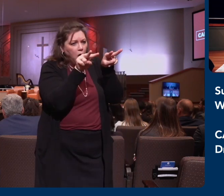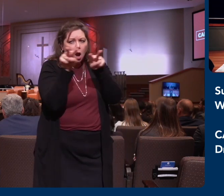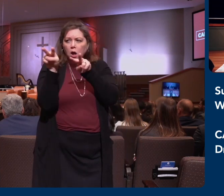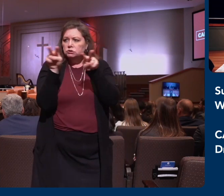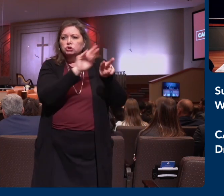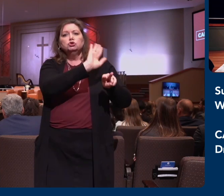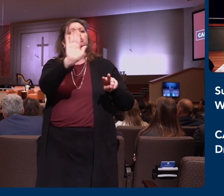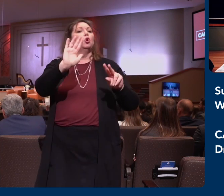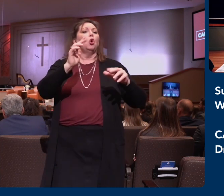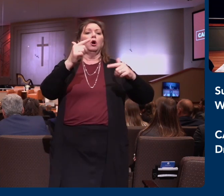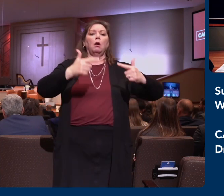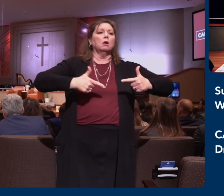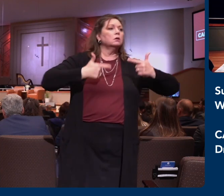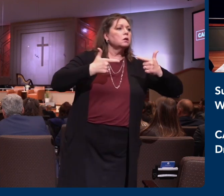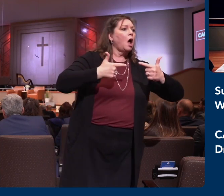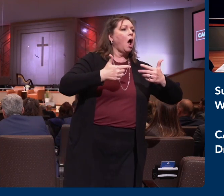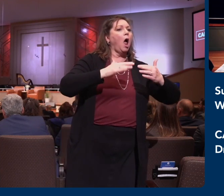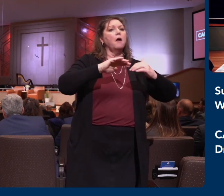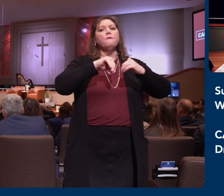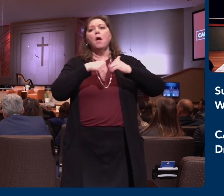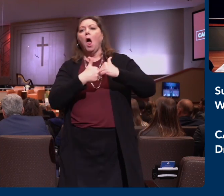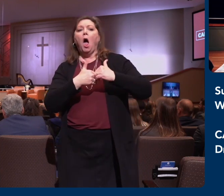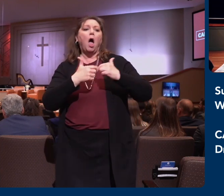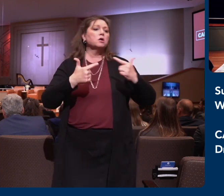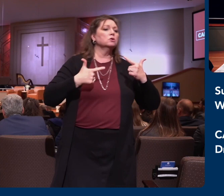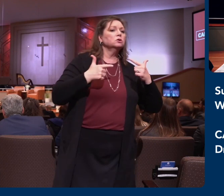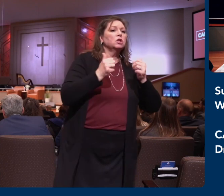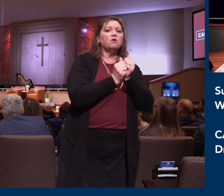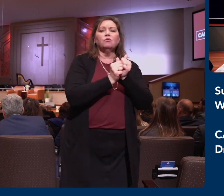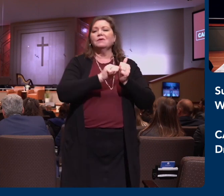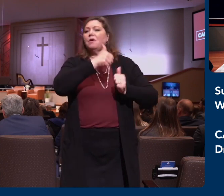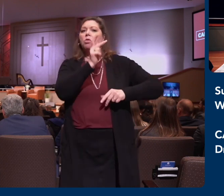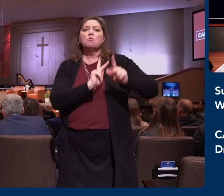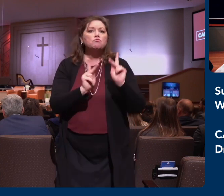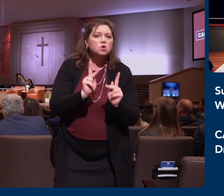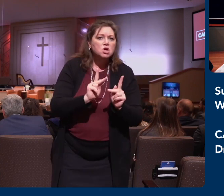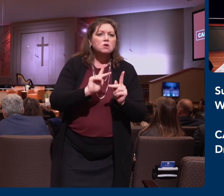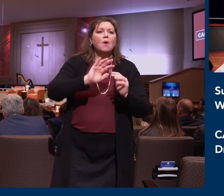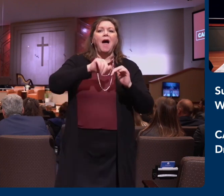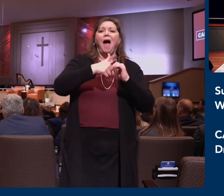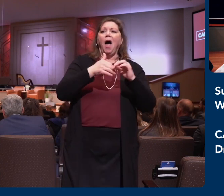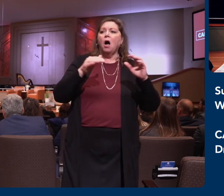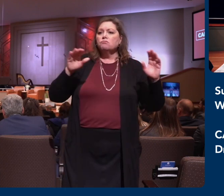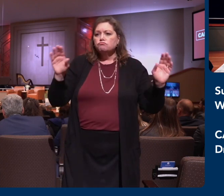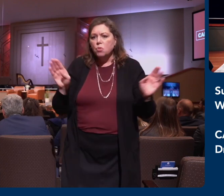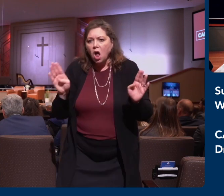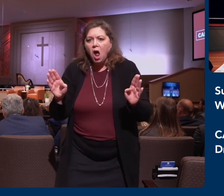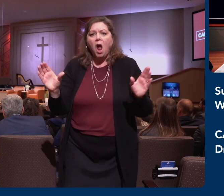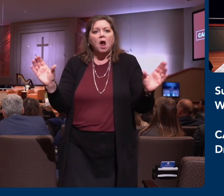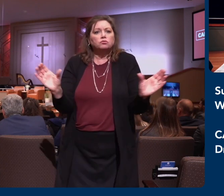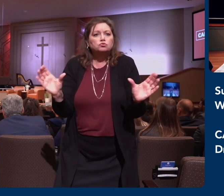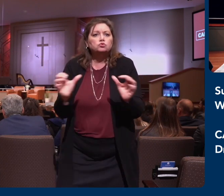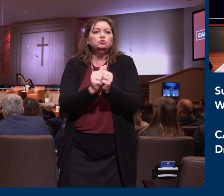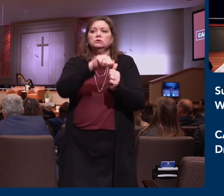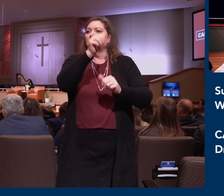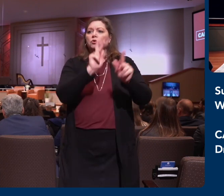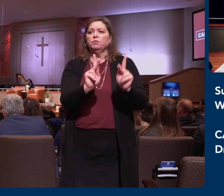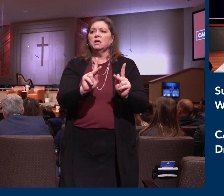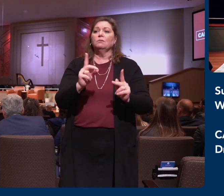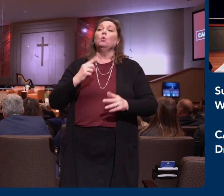and how you treat people here. There is a great deal in the scriptures that tell us how we are to live our lives as those